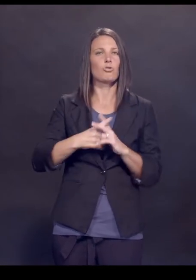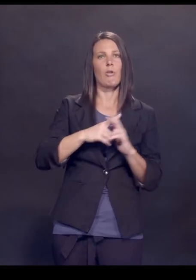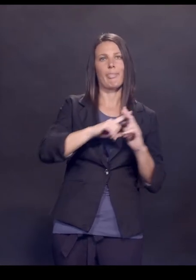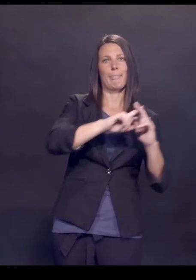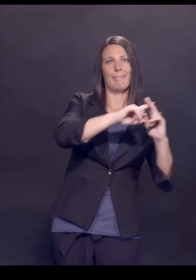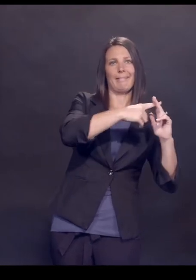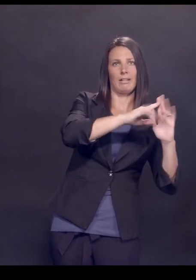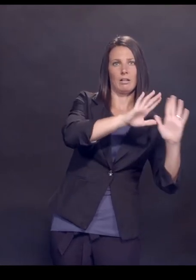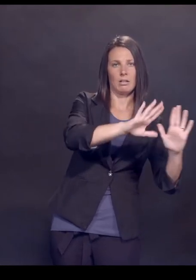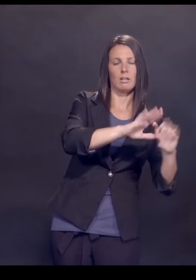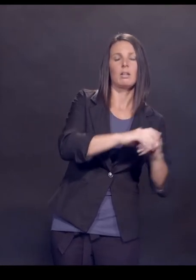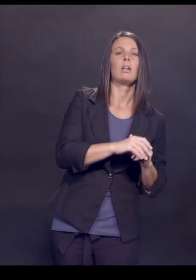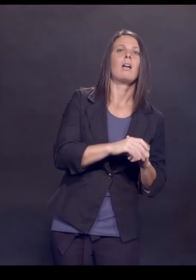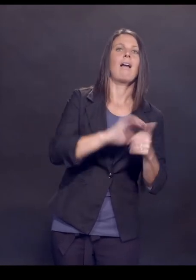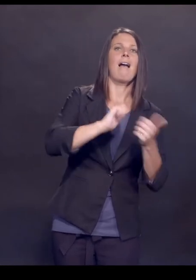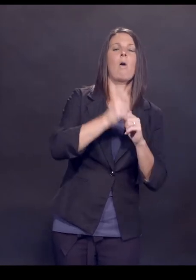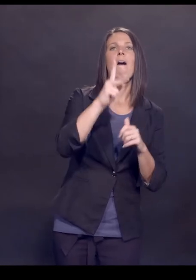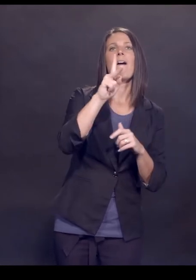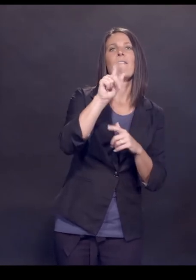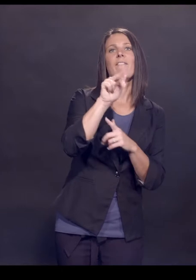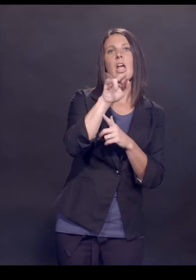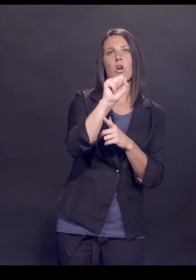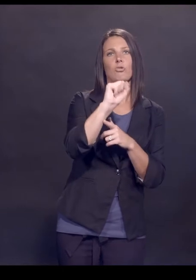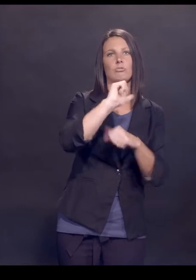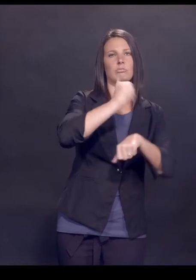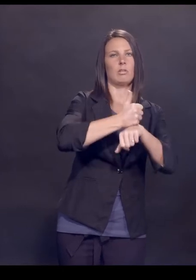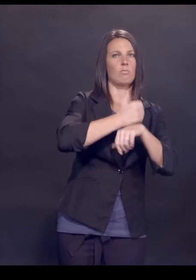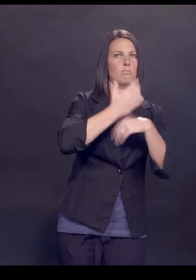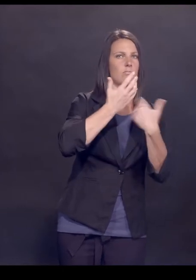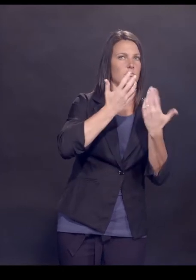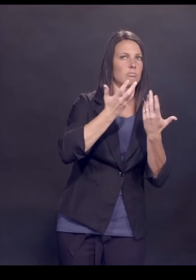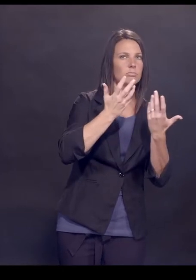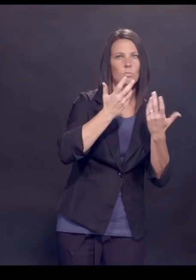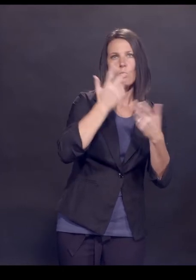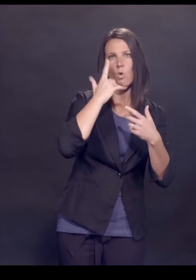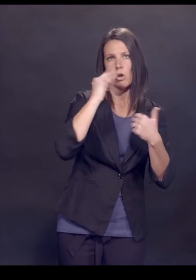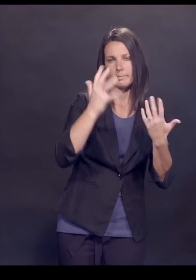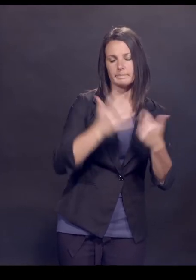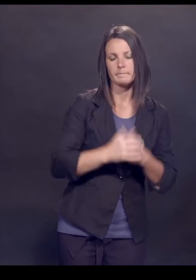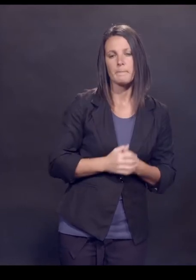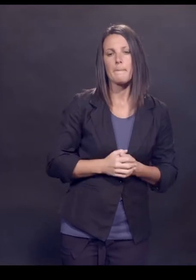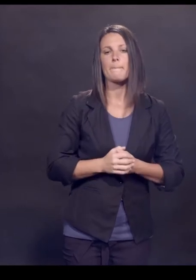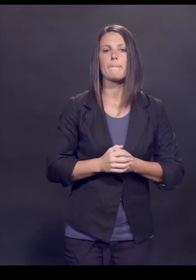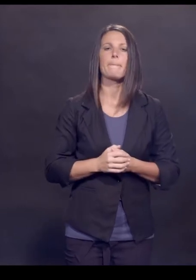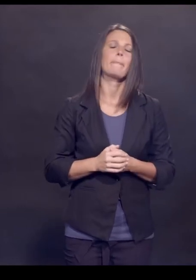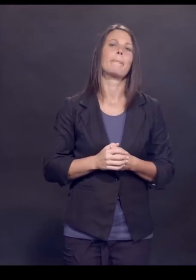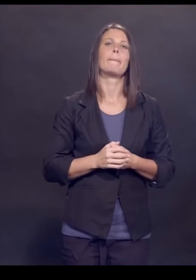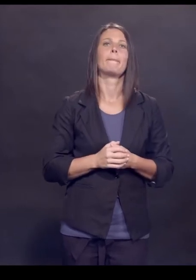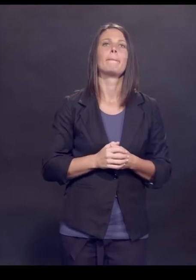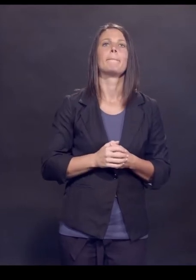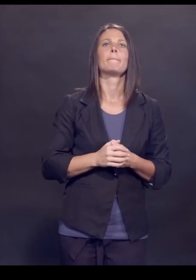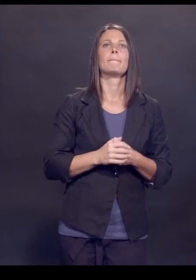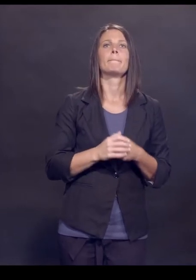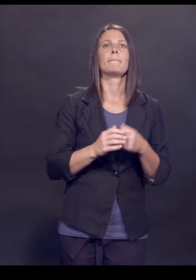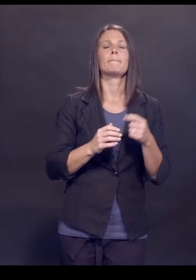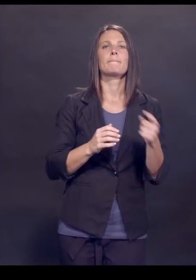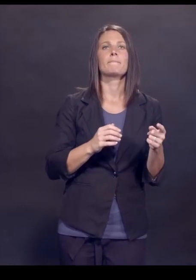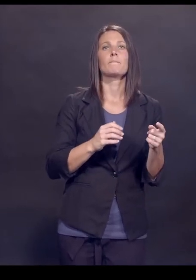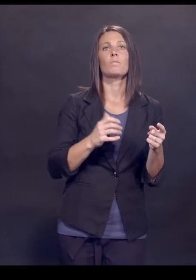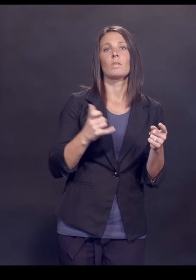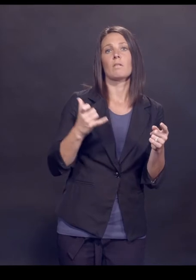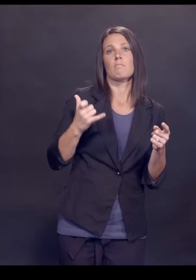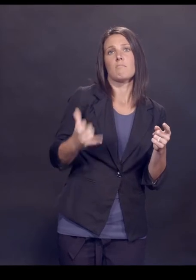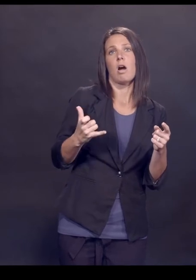how, how VAERS was generated and why it was generated. So, I think, I think in many ways, the birth of the modern